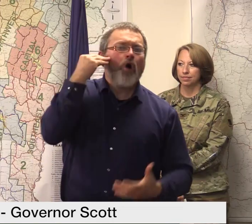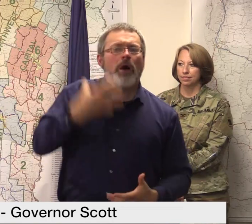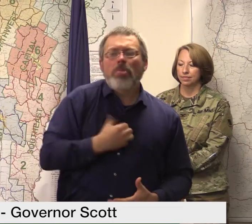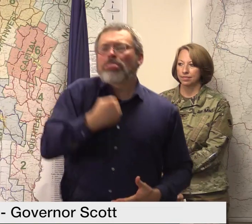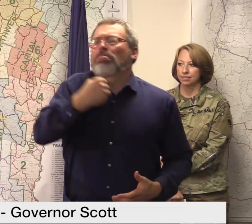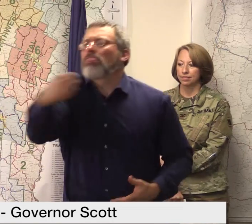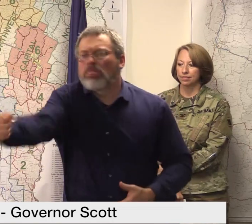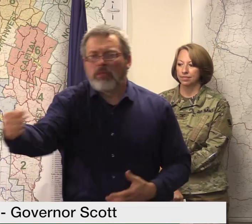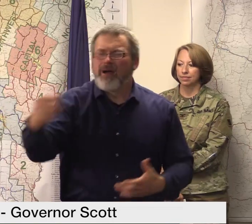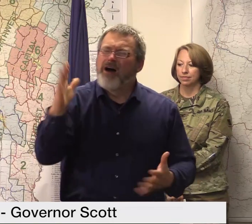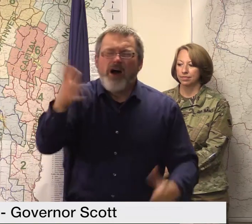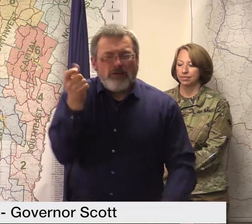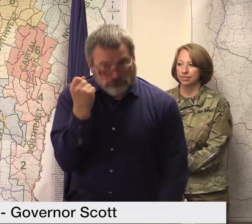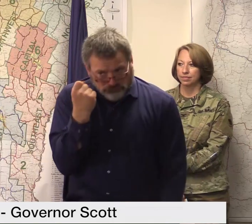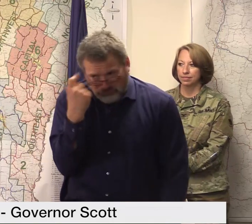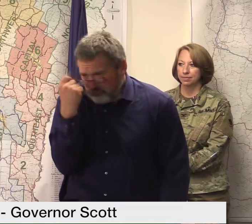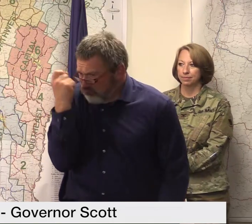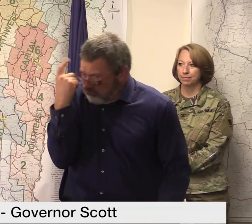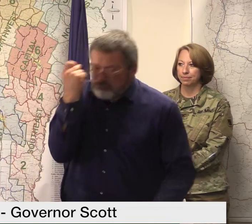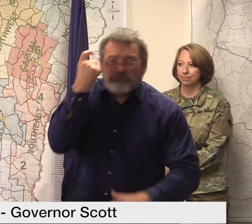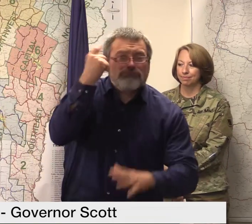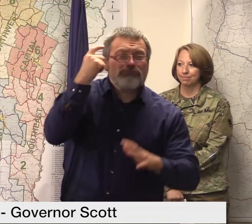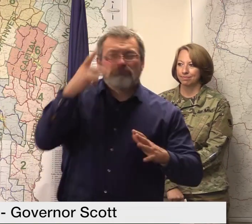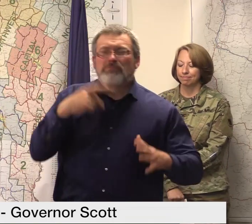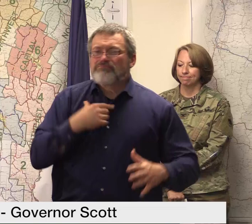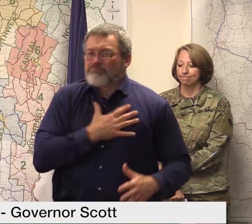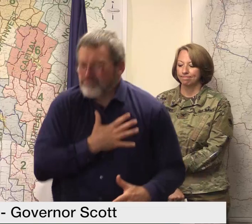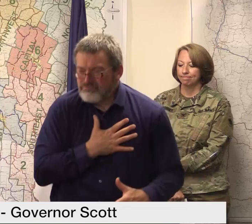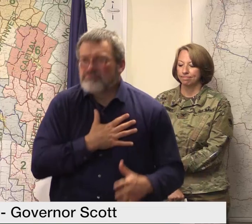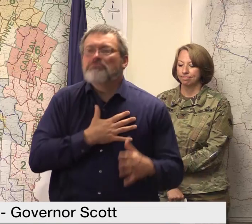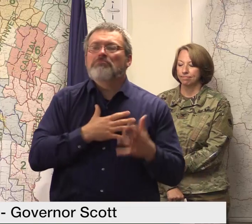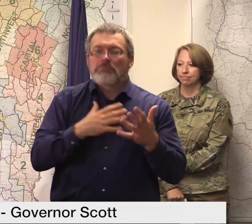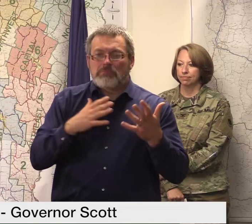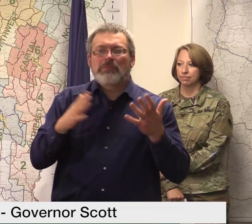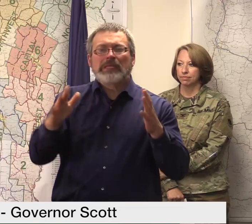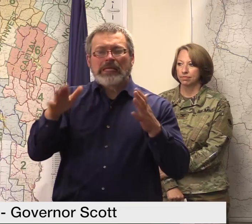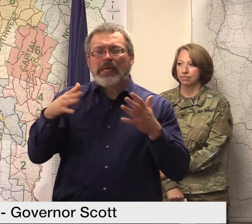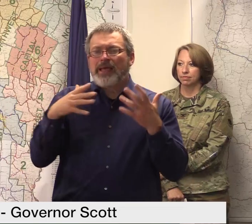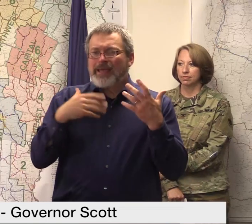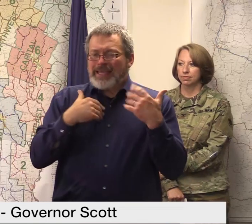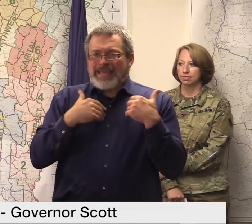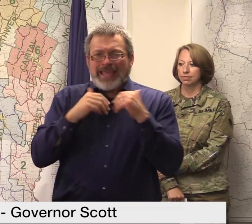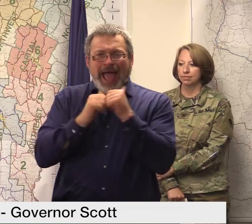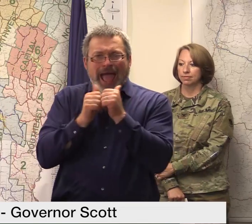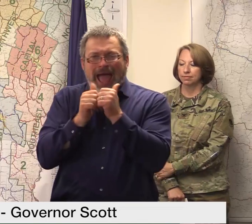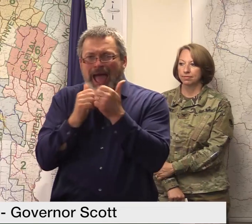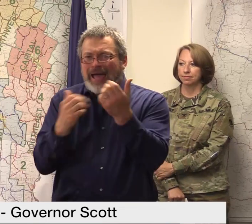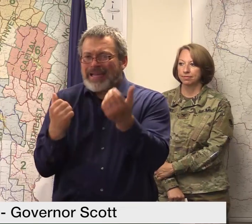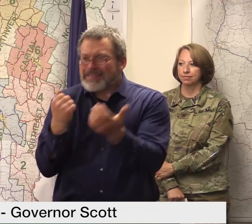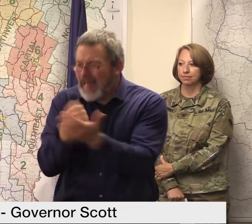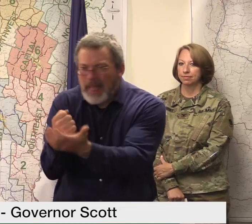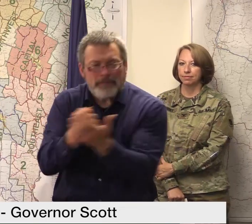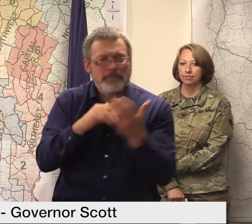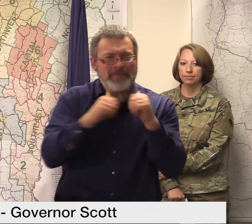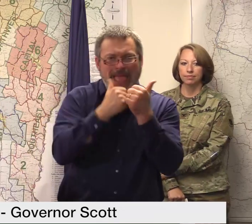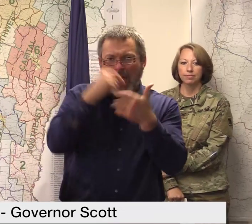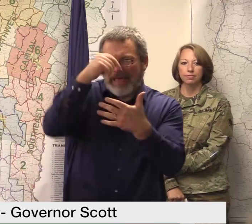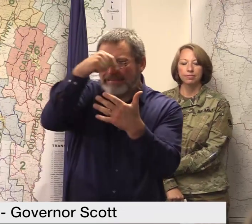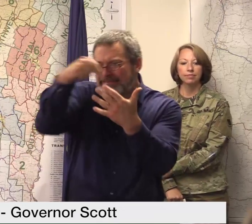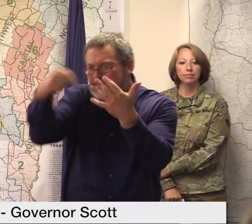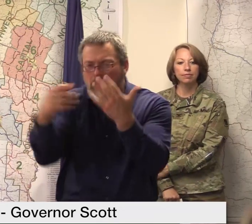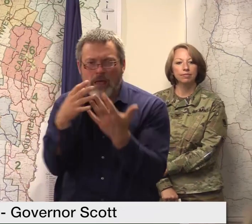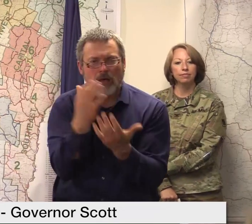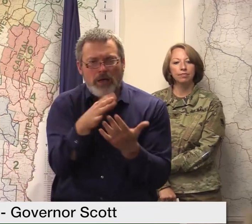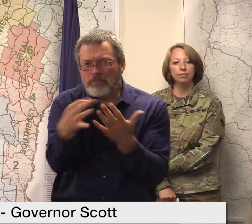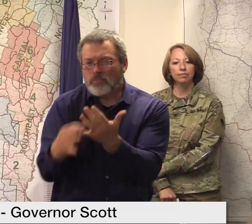lived previously so we are actively pursuing all avenues in order to provide for their relief Secretary Flynn